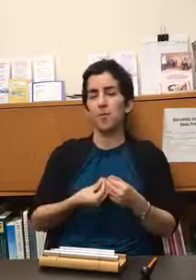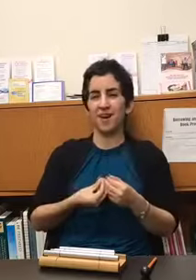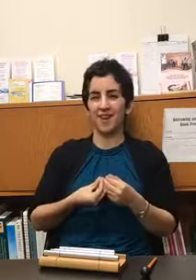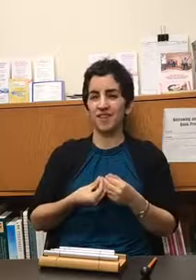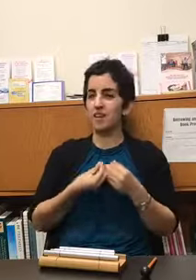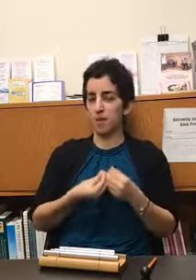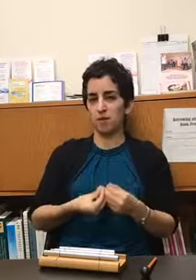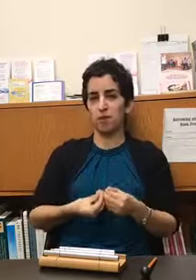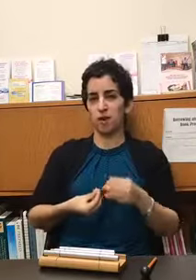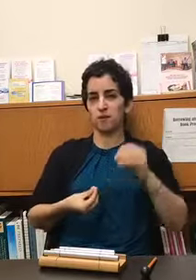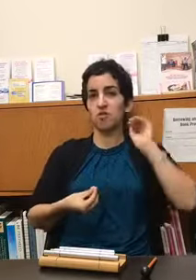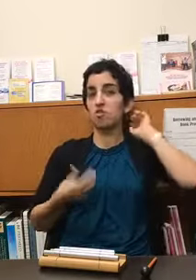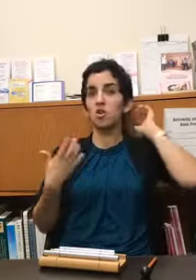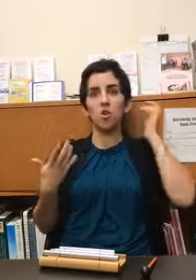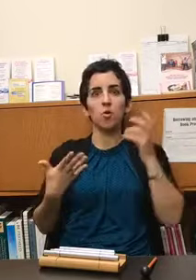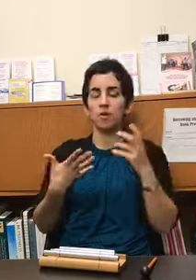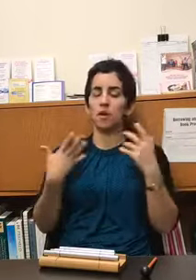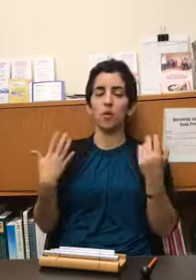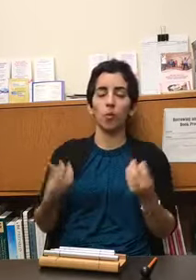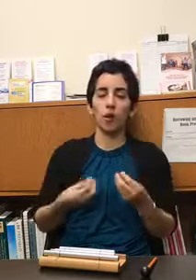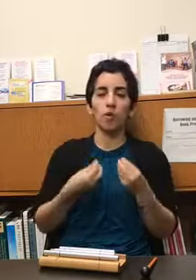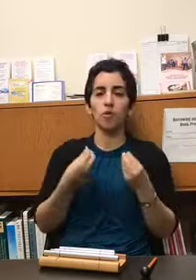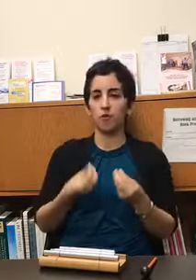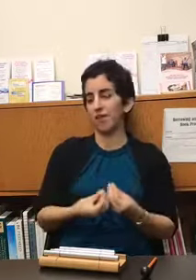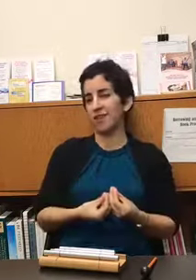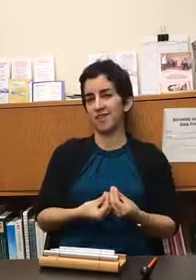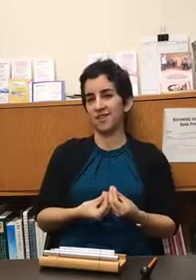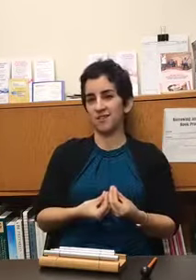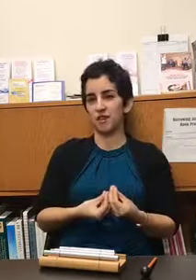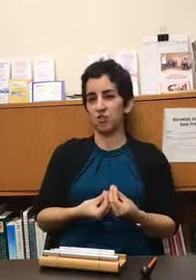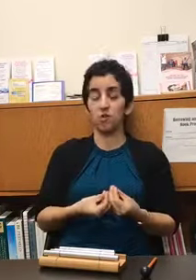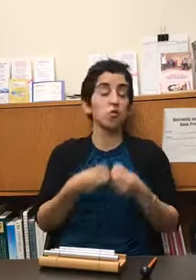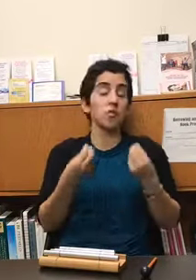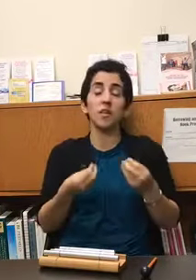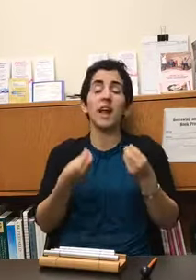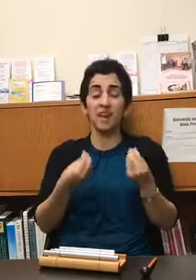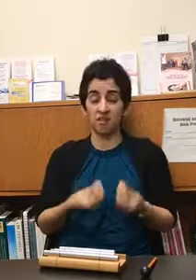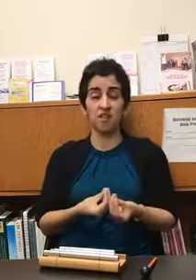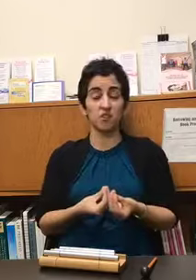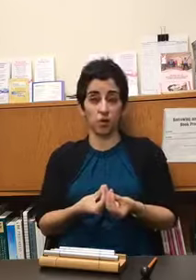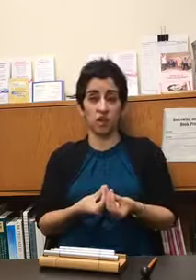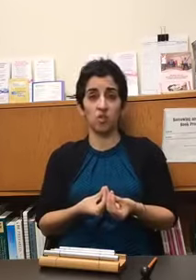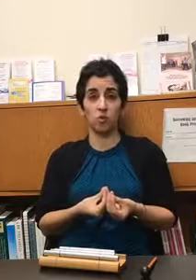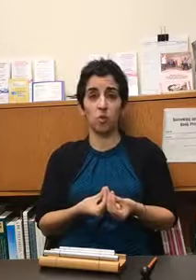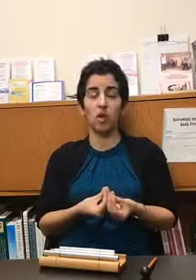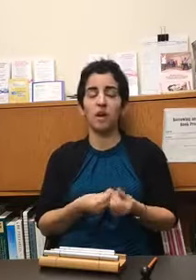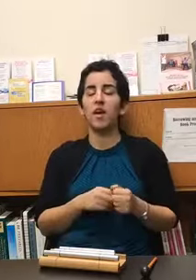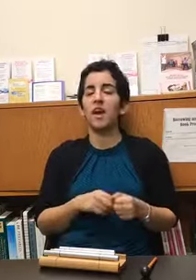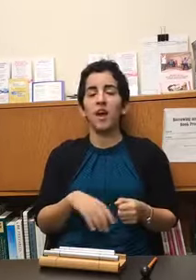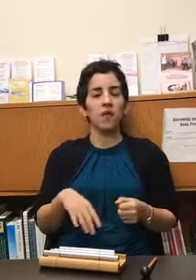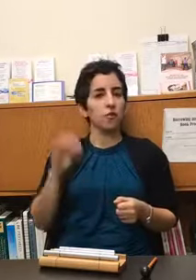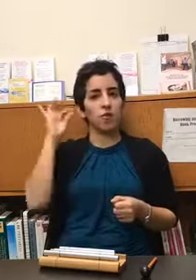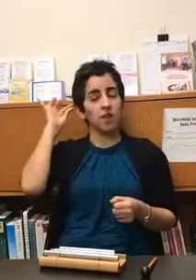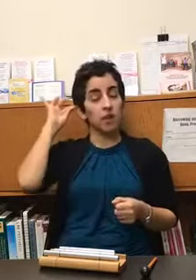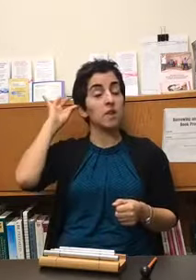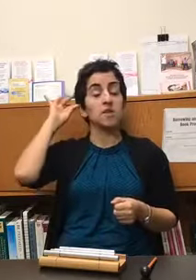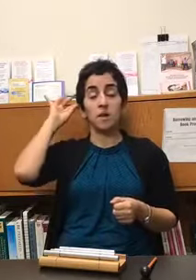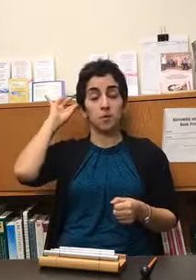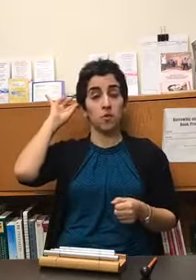body that's mindfulness just noticing where you're feeling the sensation if you don't feel anything that's okay too if you're feeling it in the tips of your